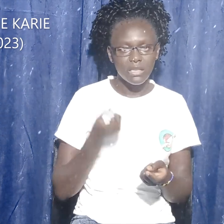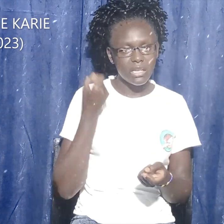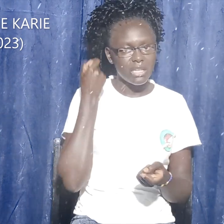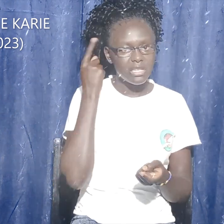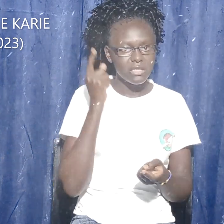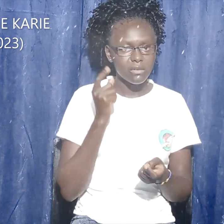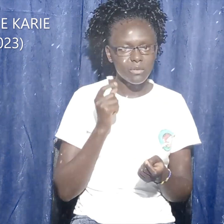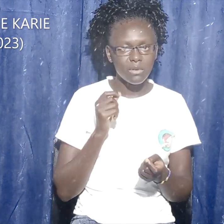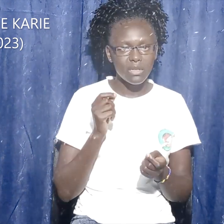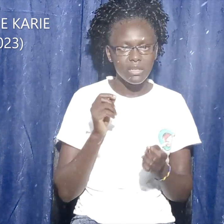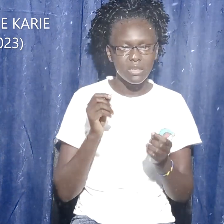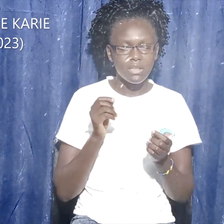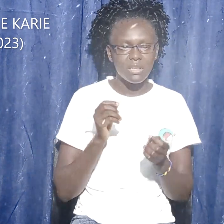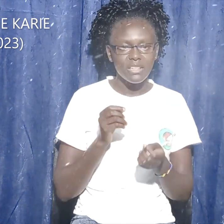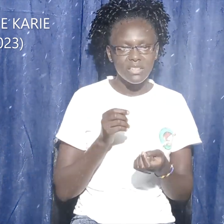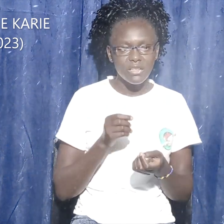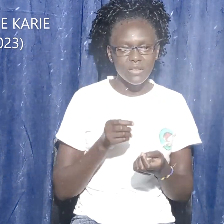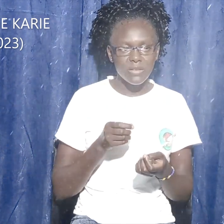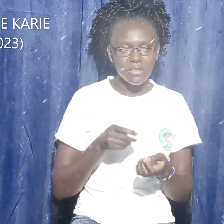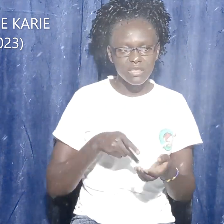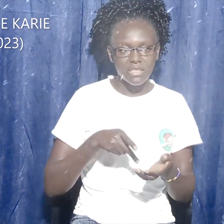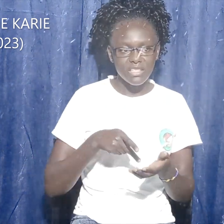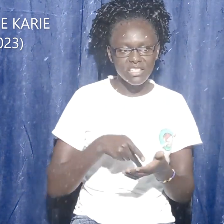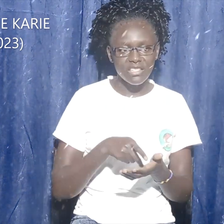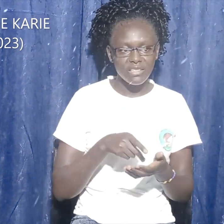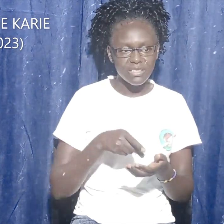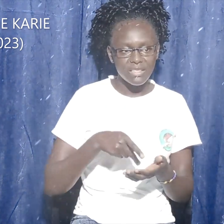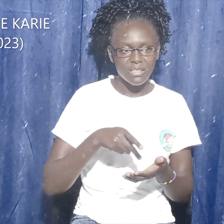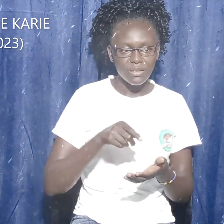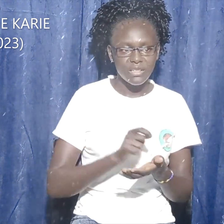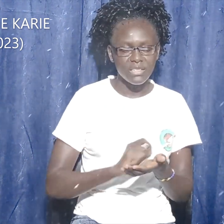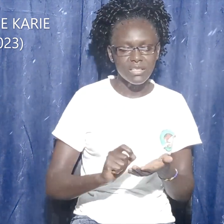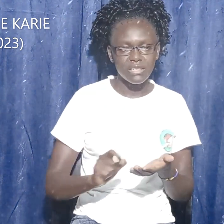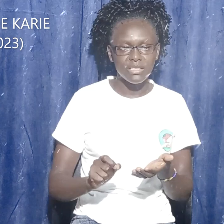is her mother wrote that Jesus must rise from death.